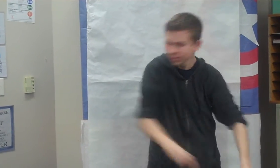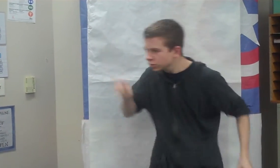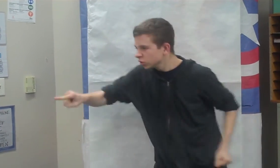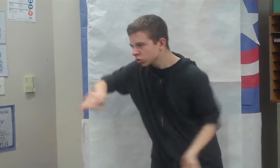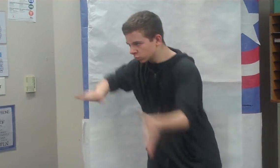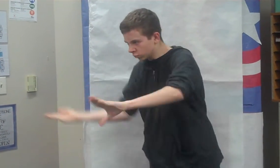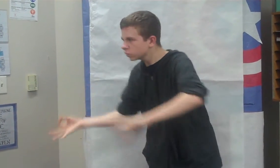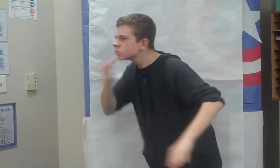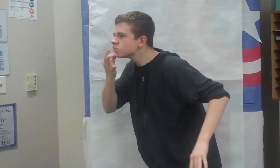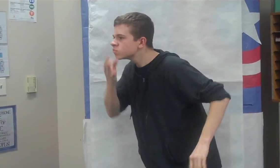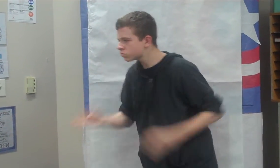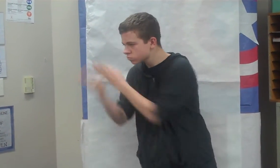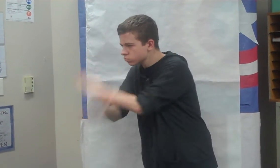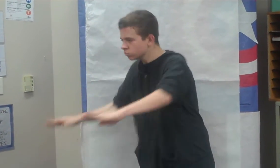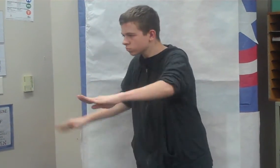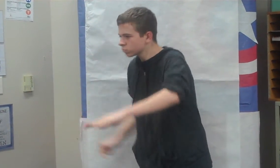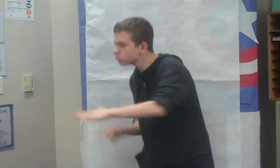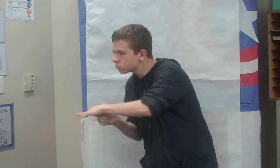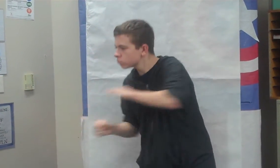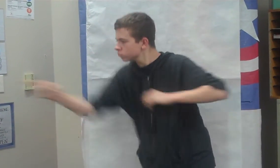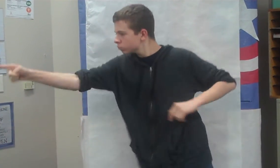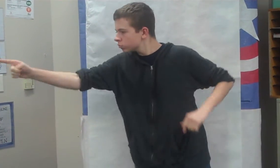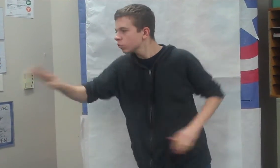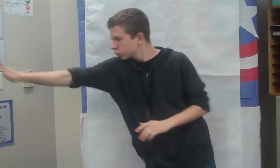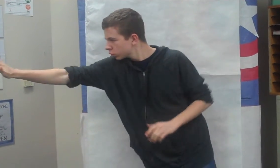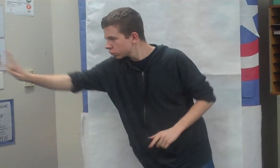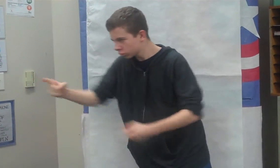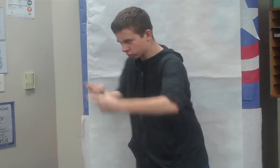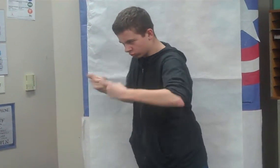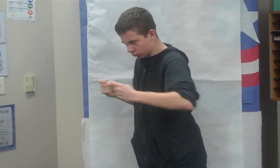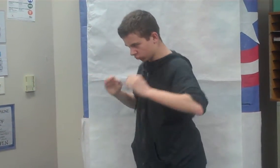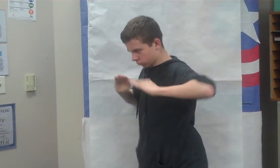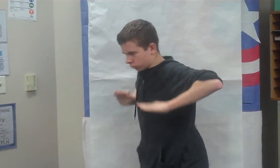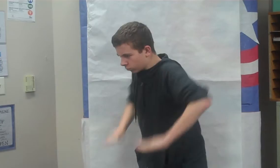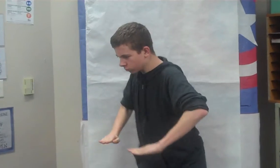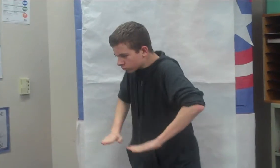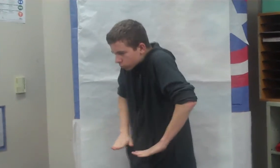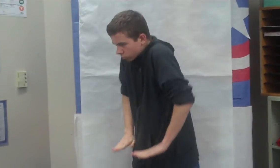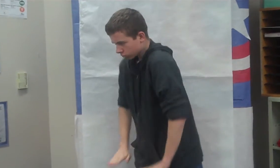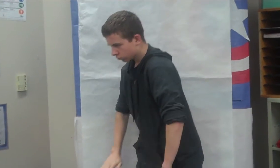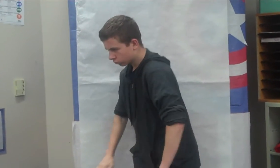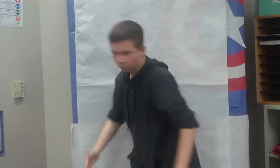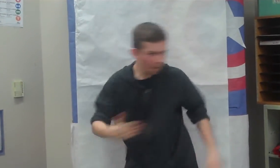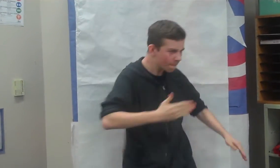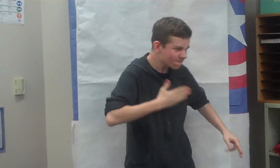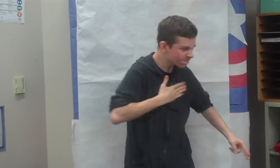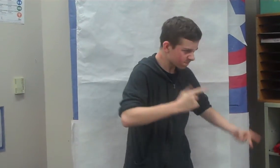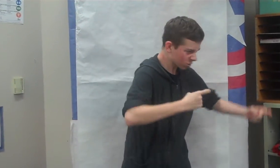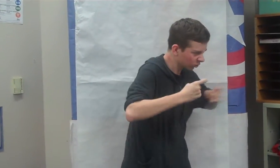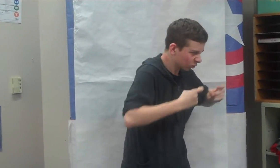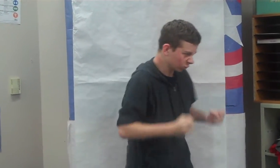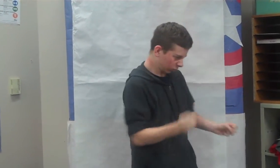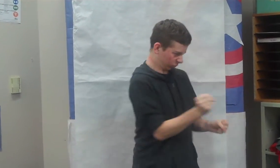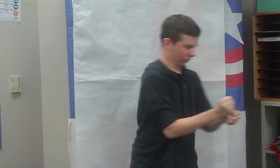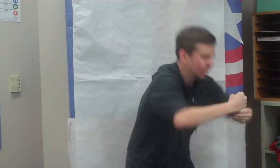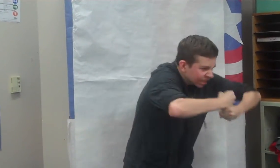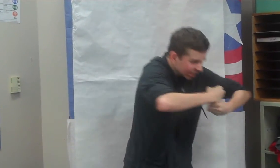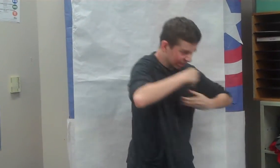Soon you will die And my memory will hide you You cannot choose but to lose control You can't control me I live